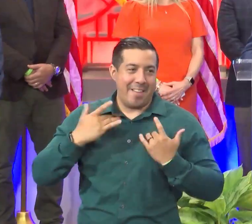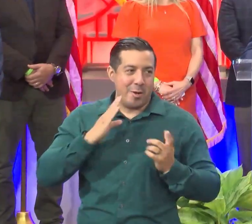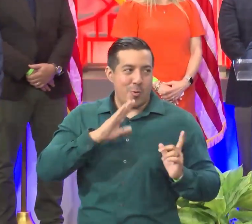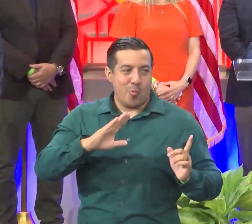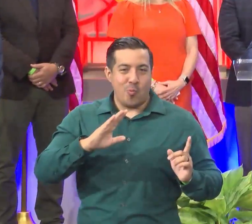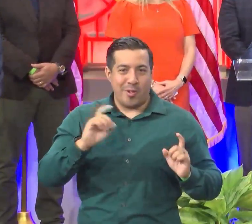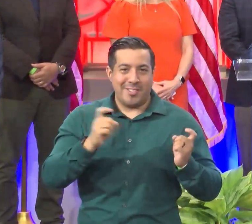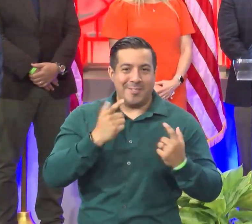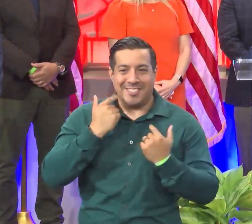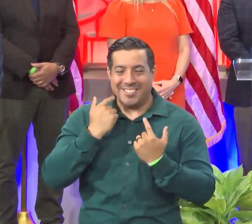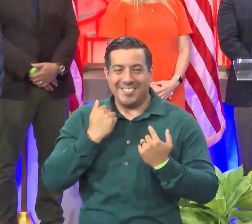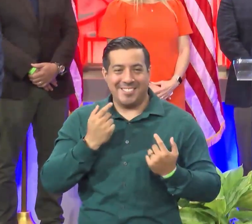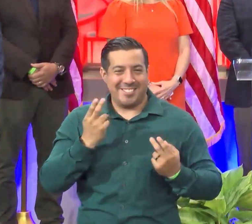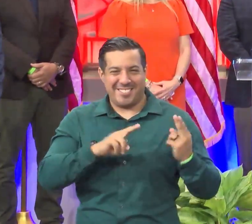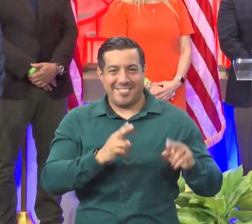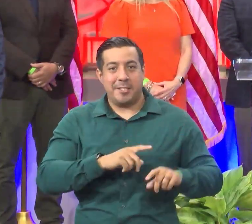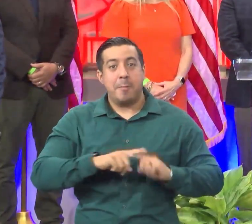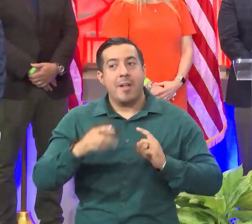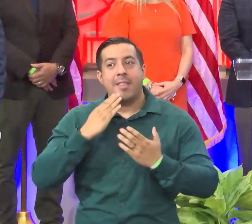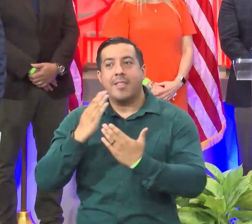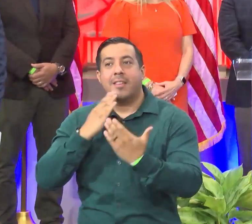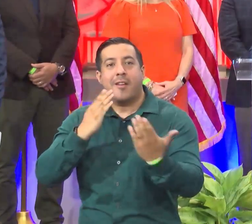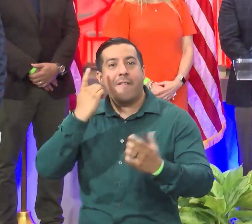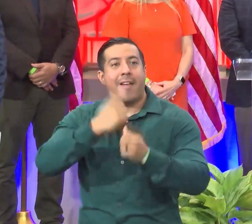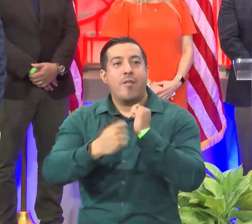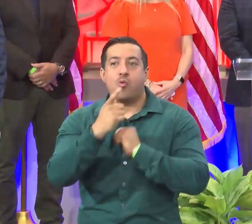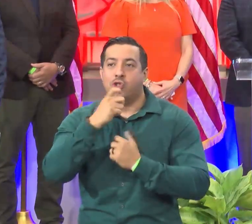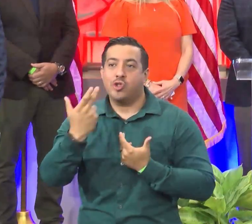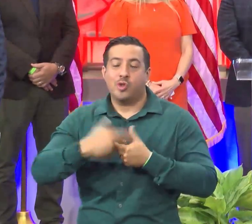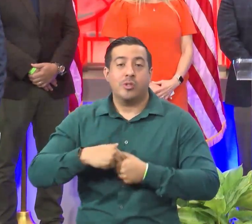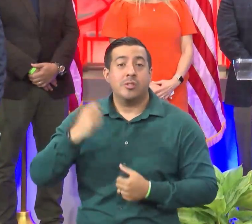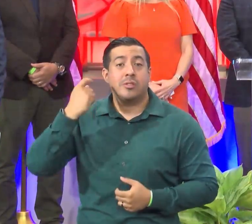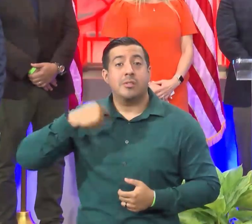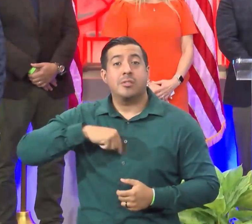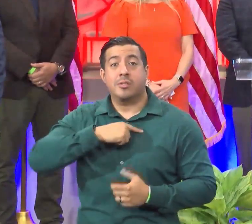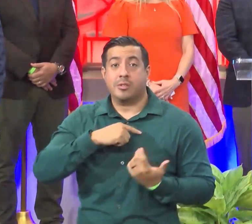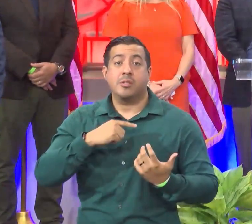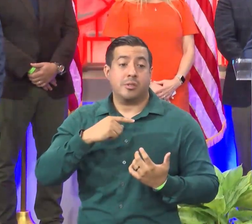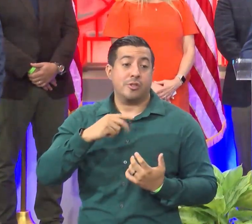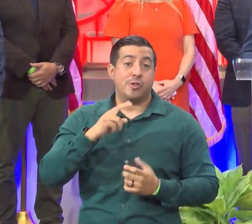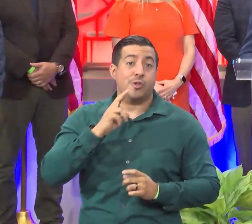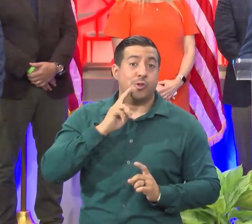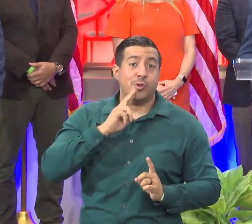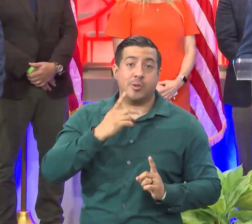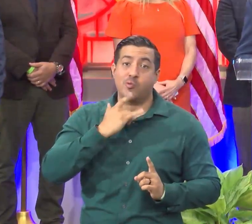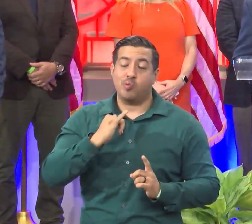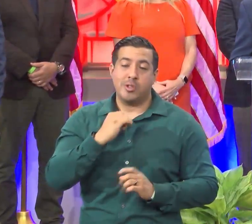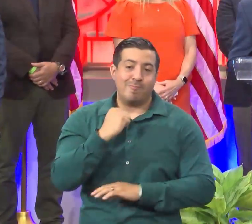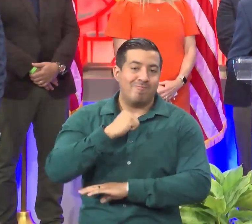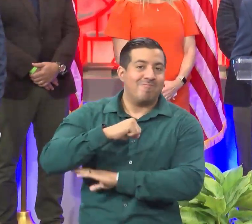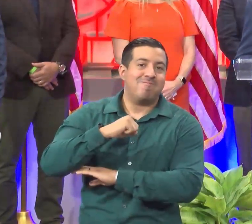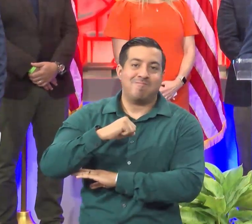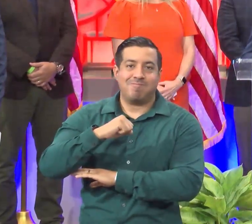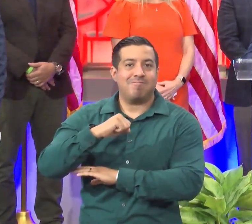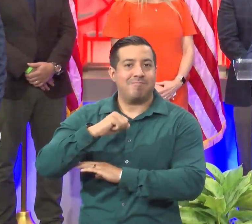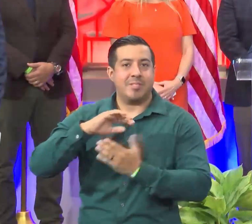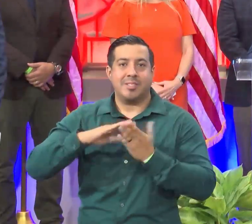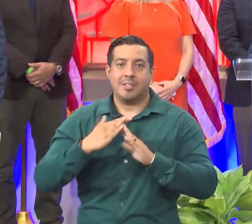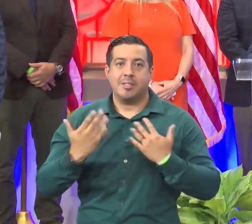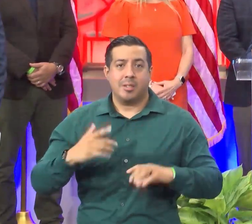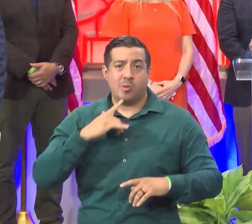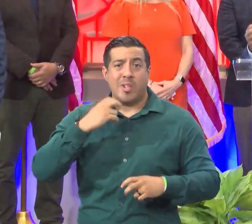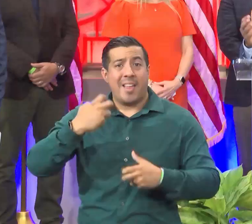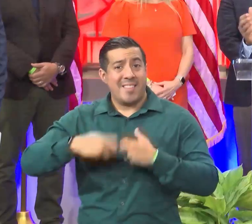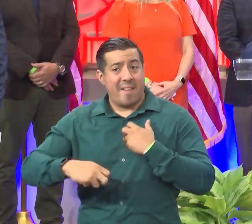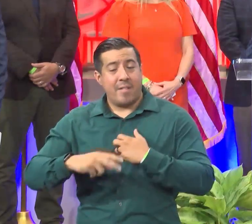So good afternoon, everyone. Thank you for joining us today. Houston is a resilient city. It has been a tough, well,